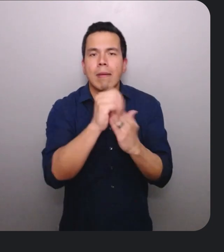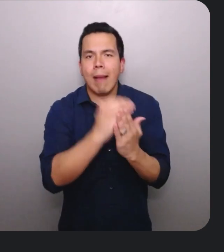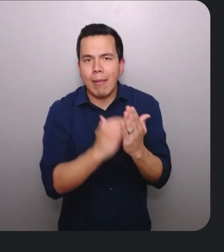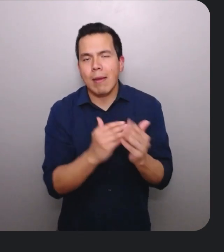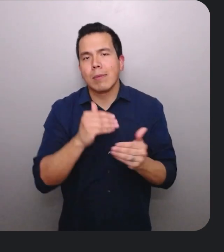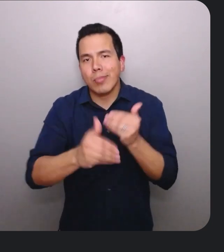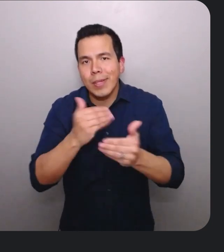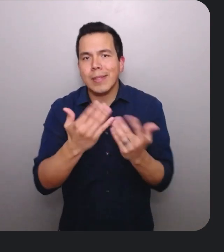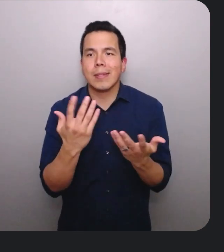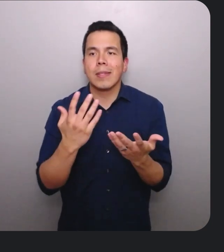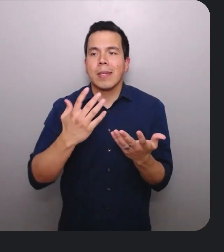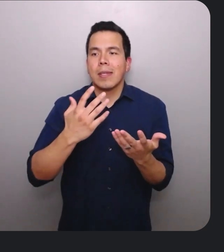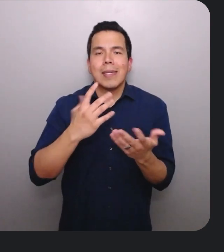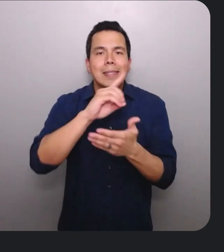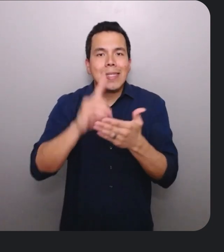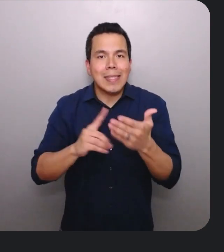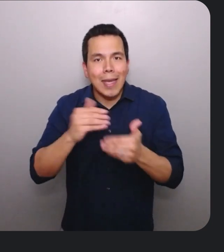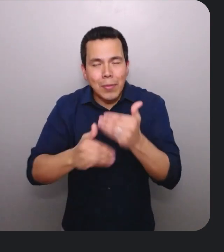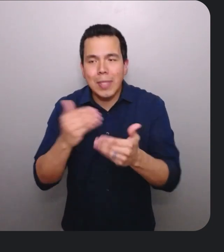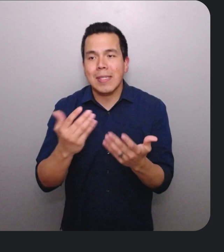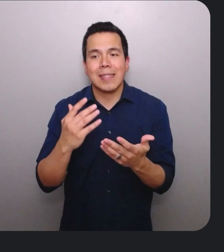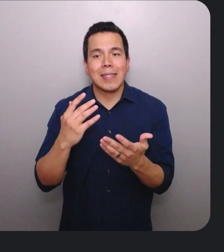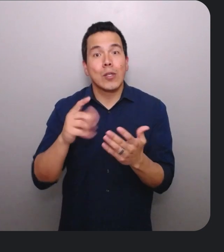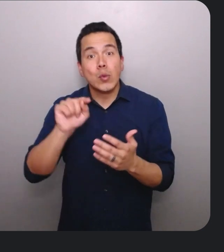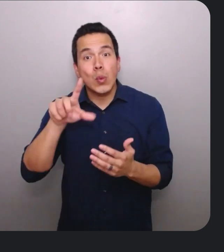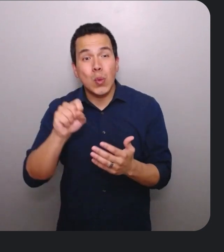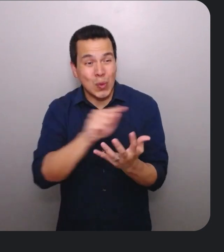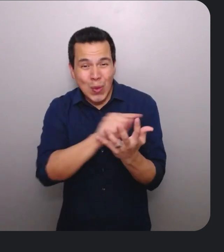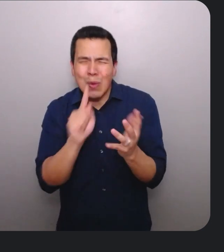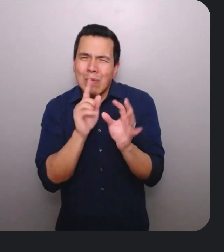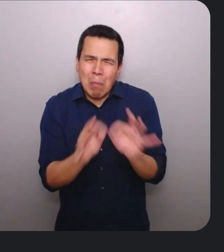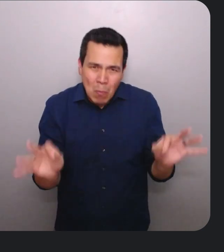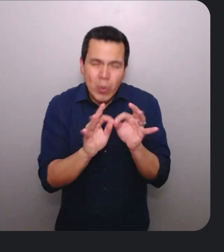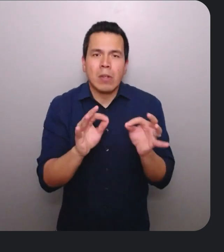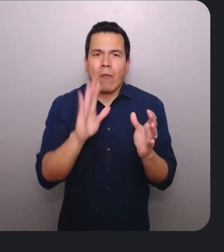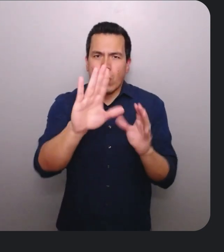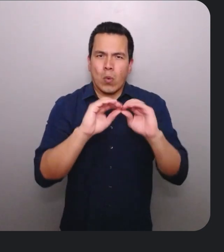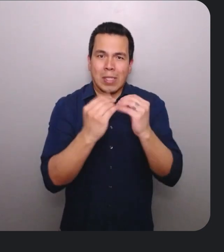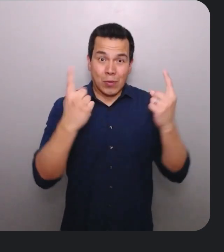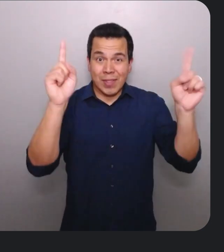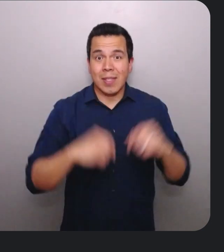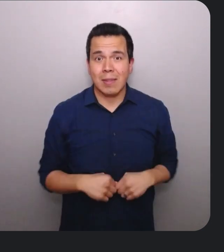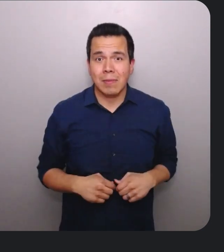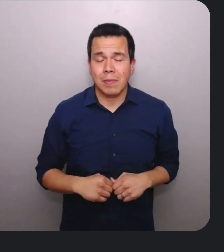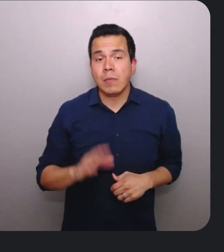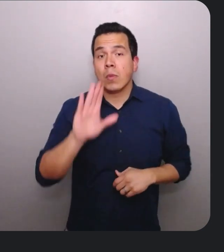processes, design systems, and tools are critical to achieve organizational success. Your organization's